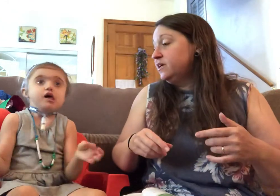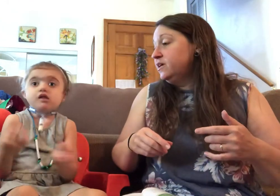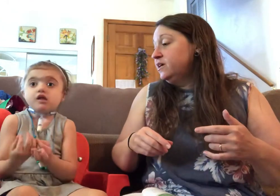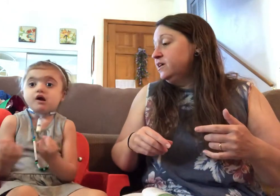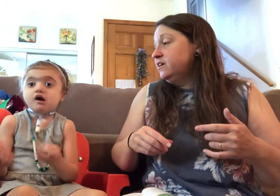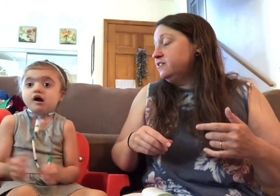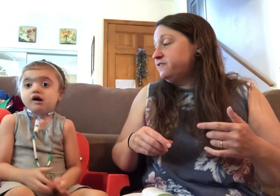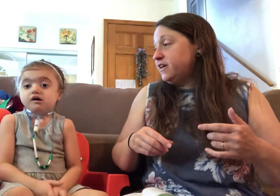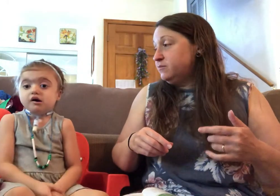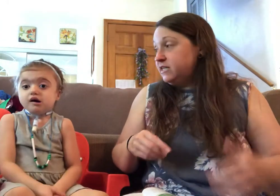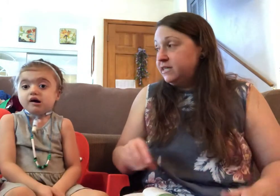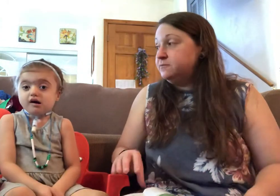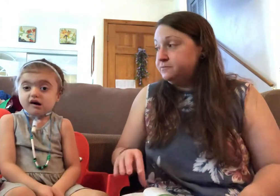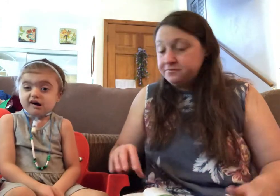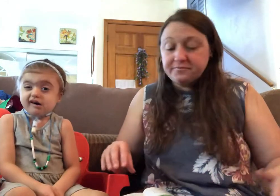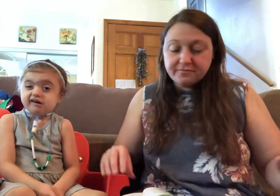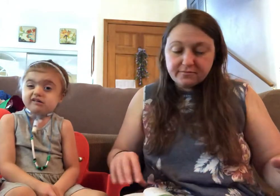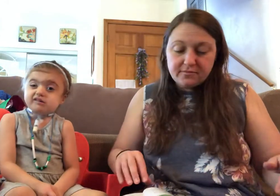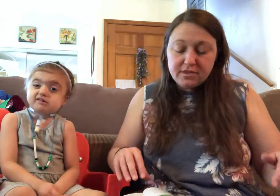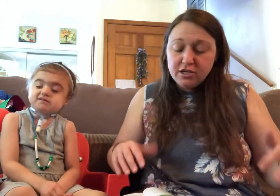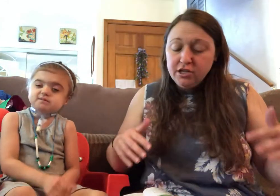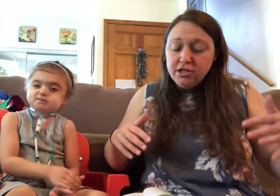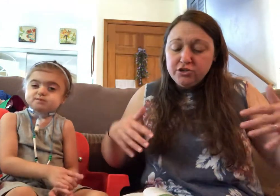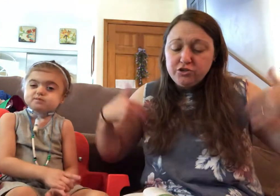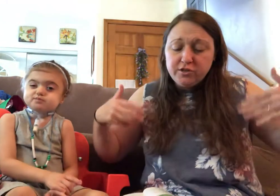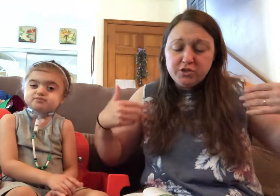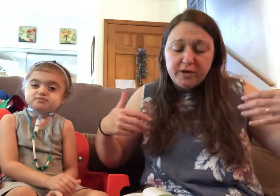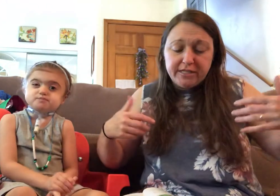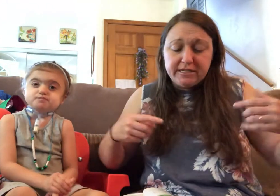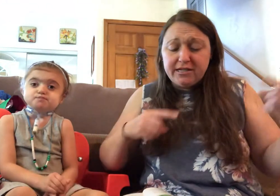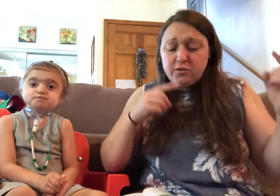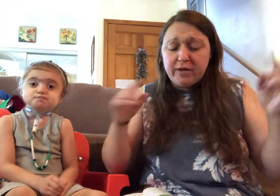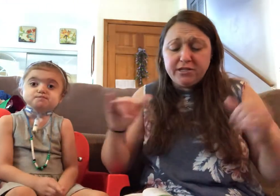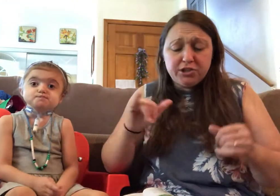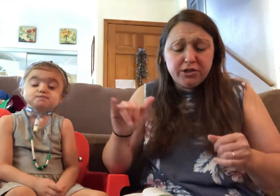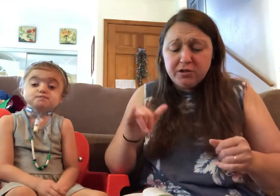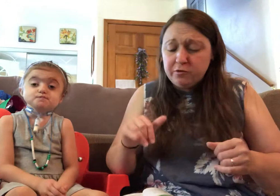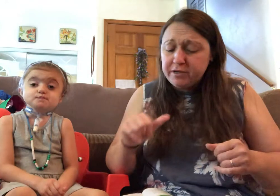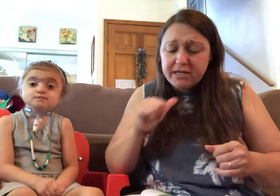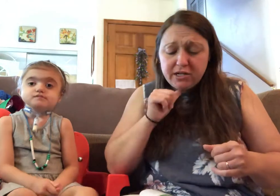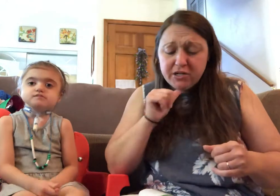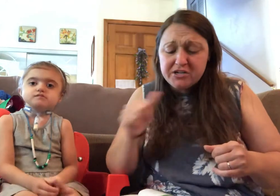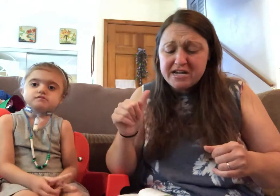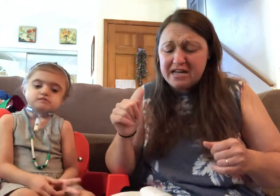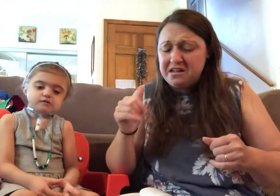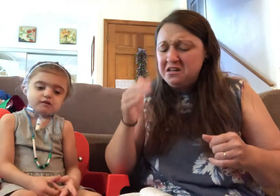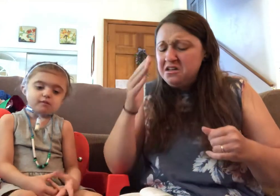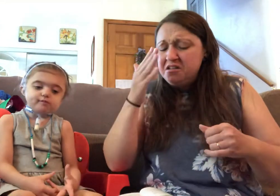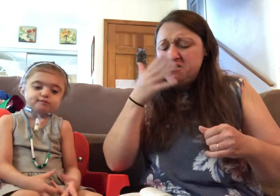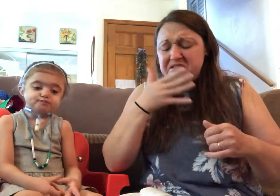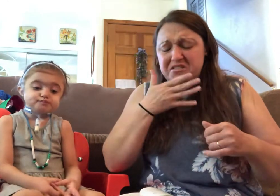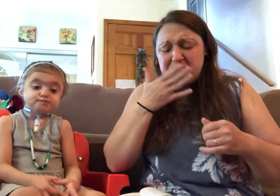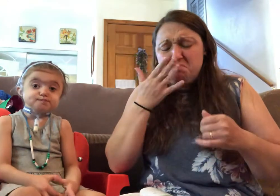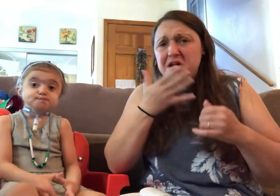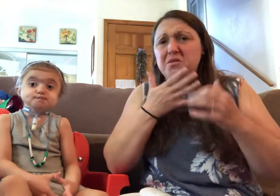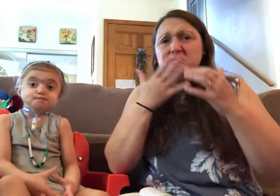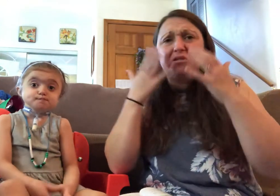And the family? George wanted to get away too, but he could not. The smell was